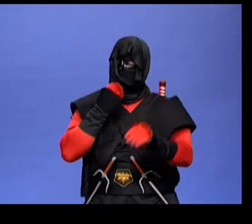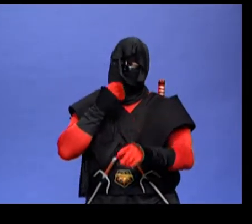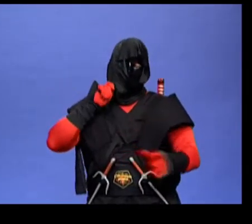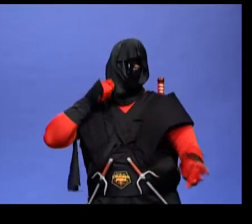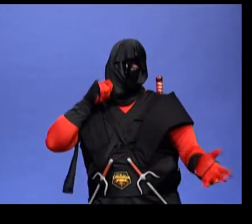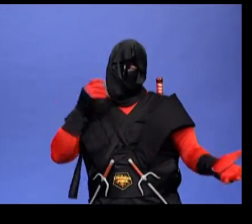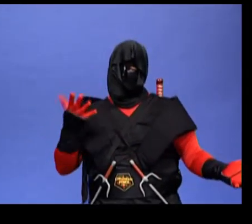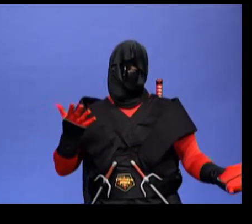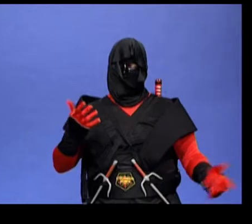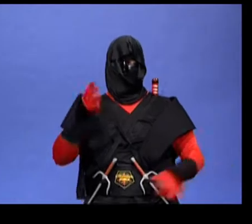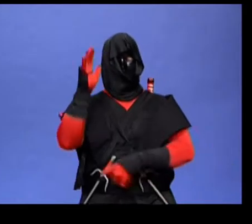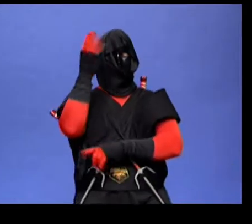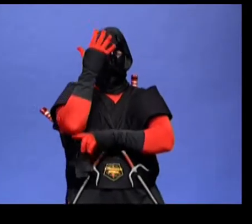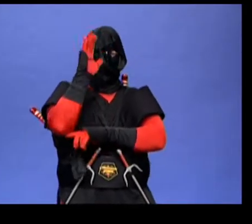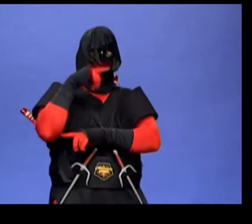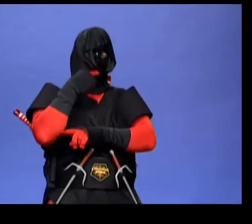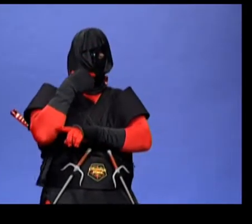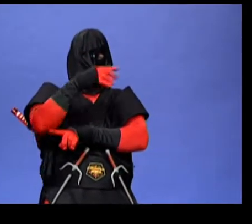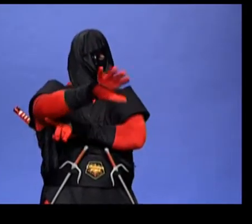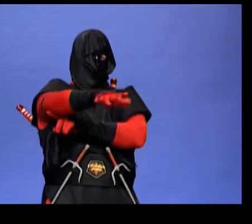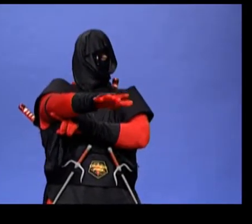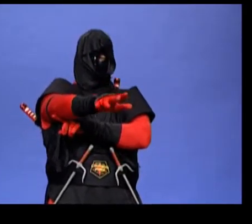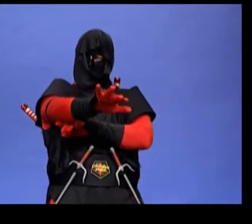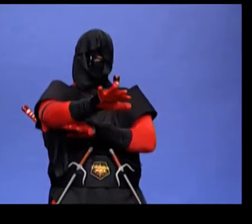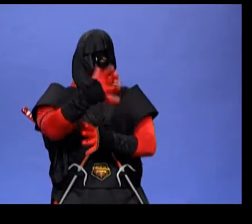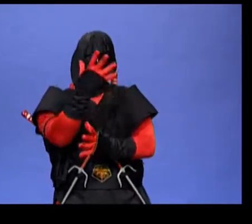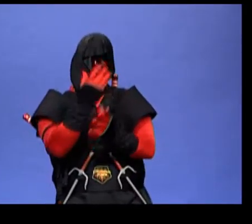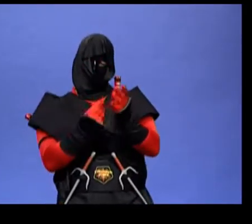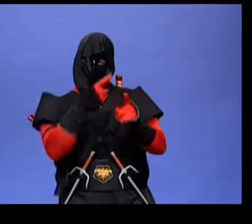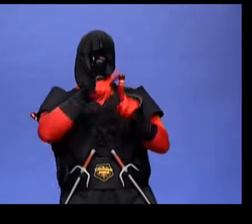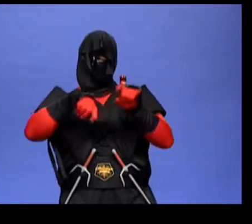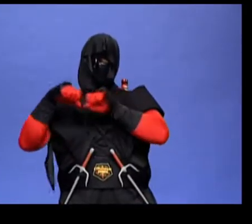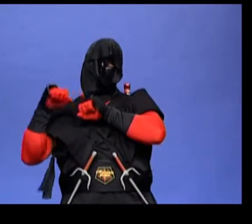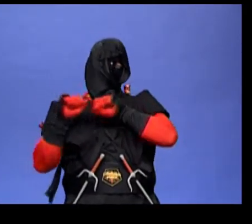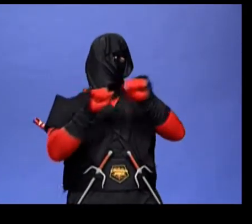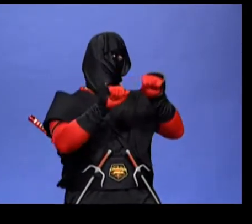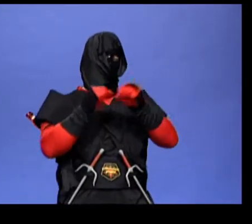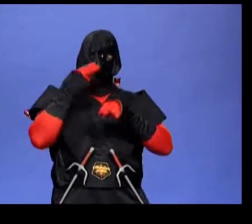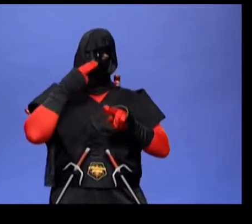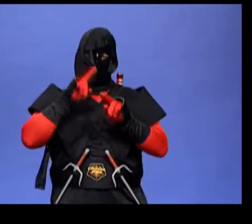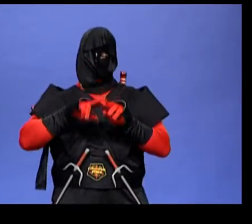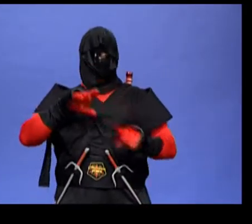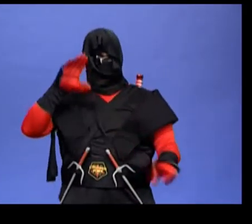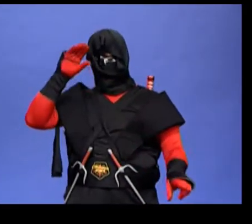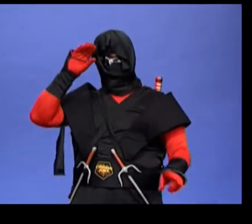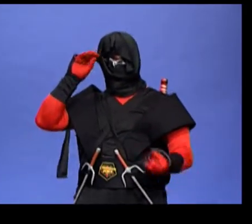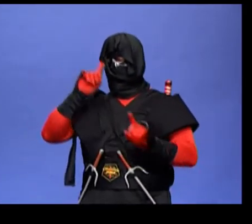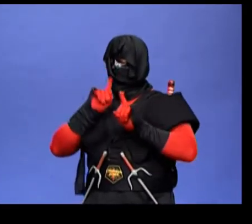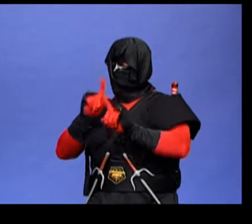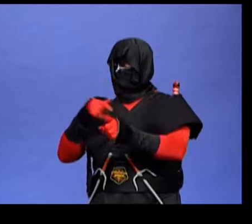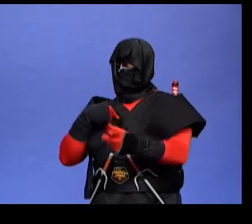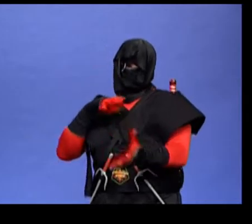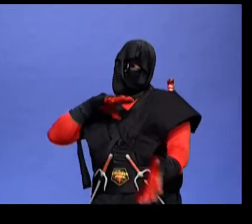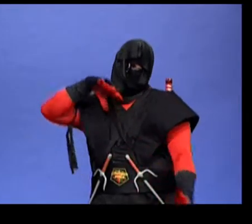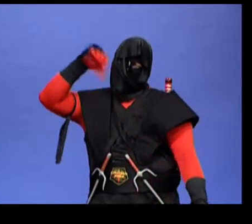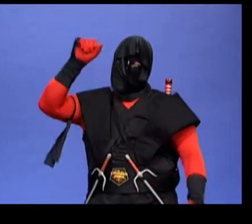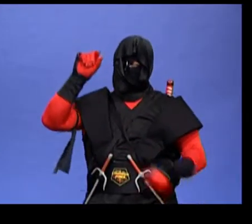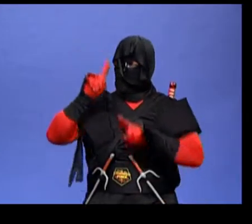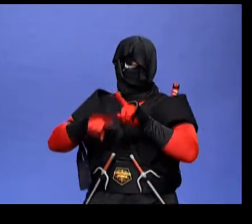My branches are gone, said the tree. You cannot swing on them. I am too old to swing on branches, said the boy.